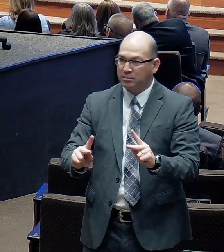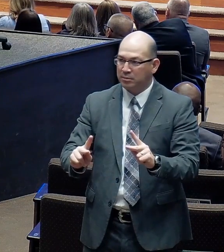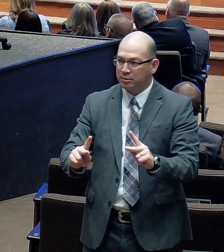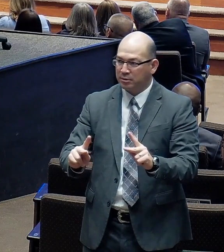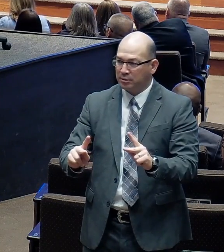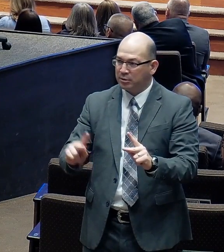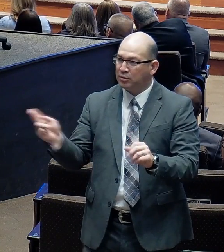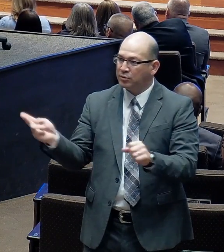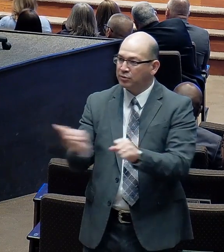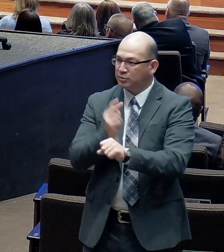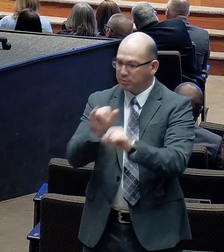reap. In joy.